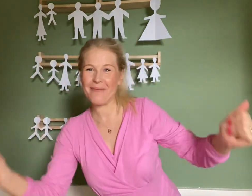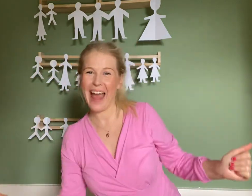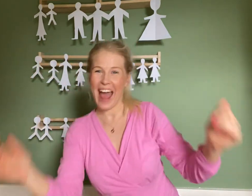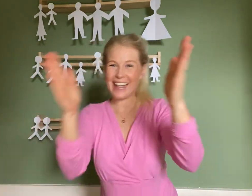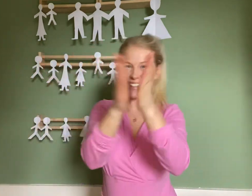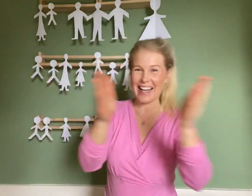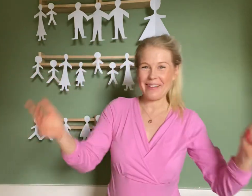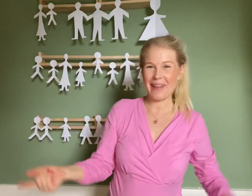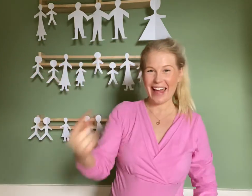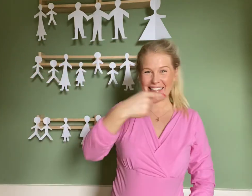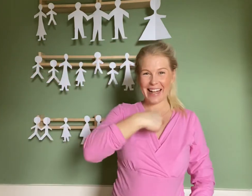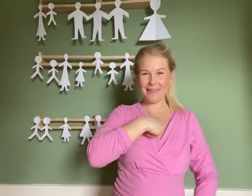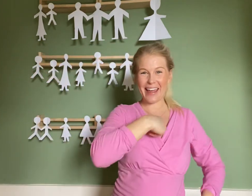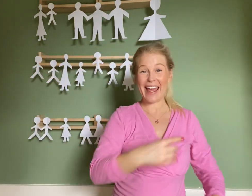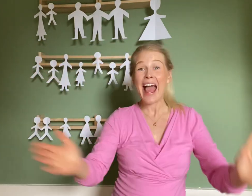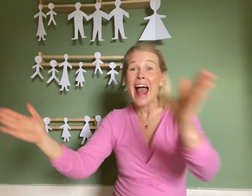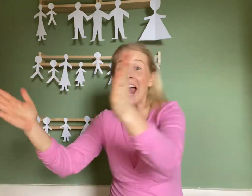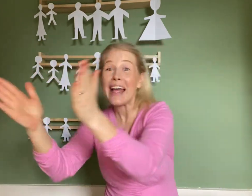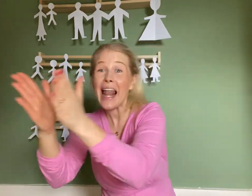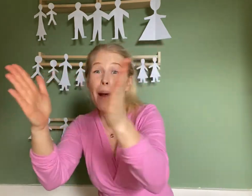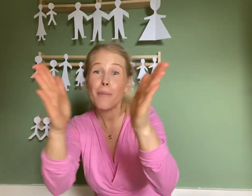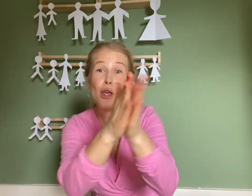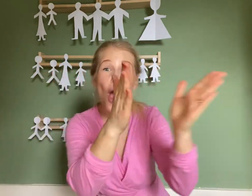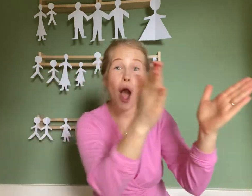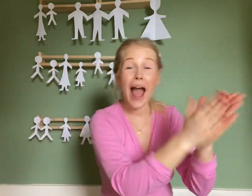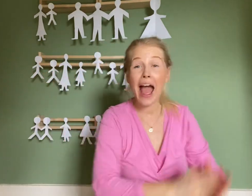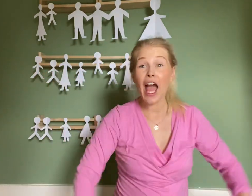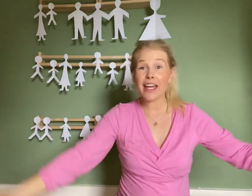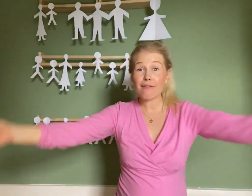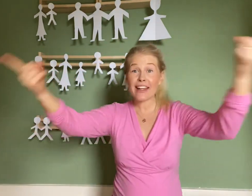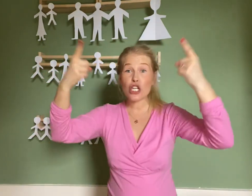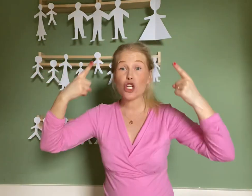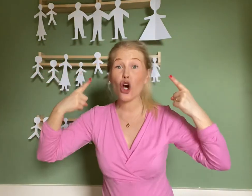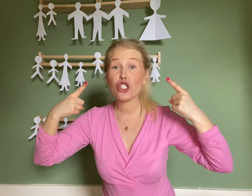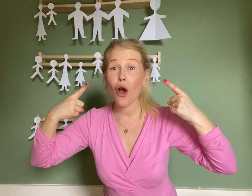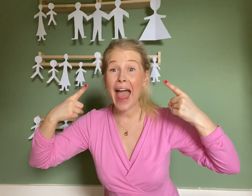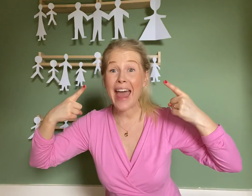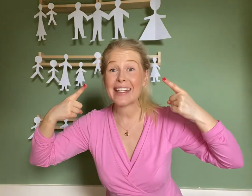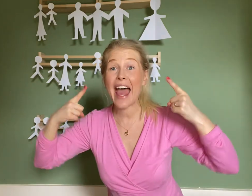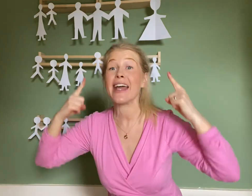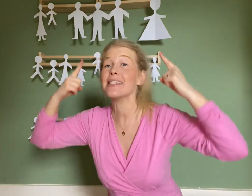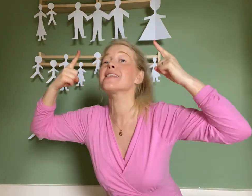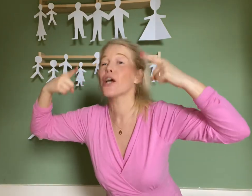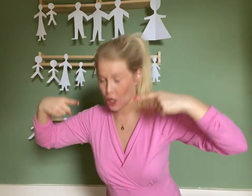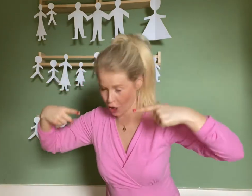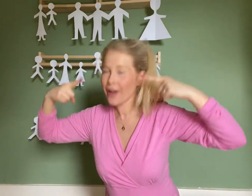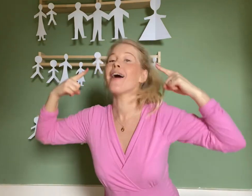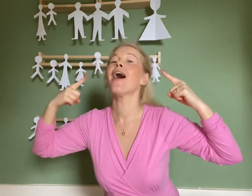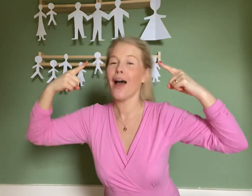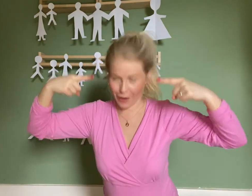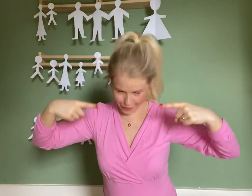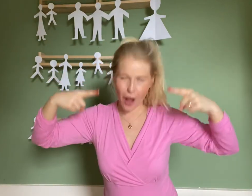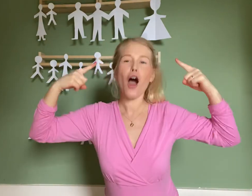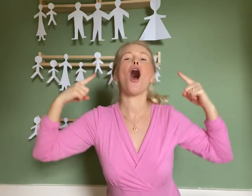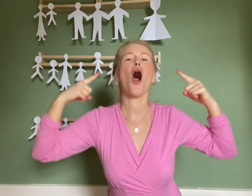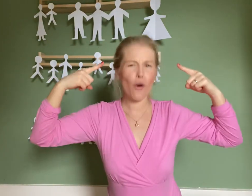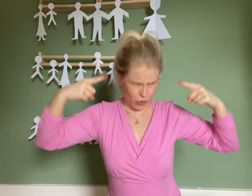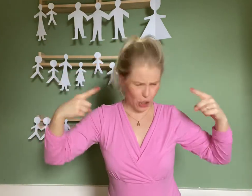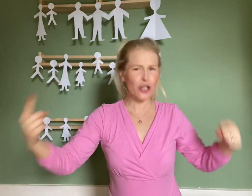your hands, clap your hands like me. Clap your hands Get ready to nod your head next. Nod your head, your your Oh, good